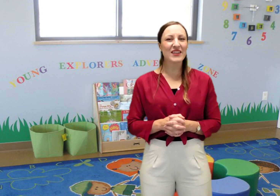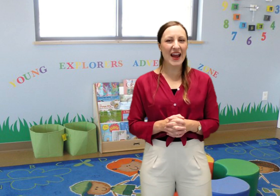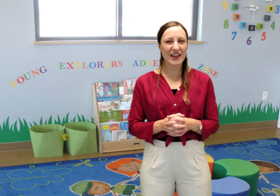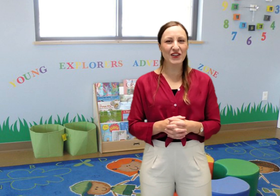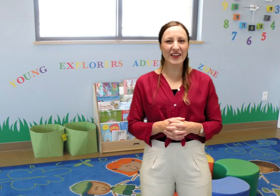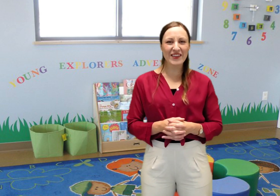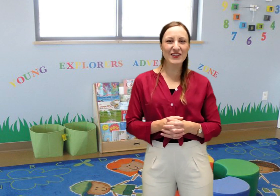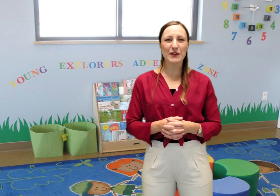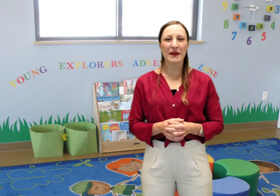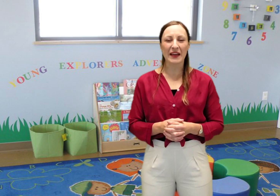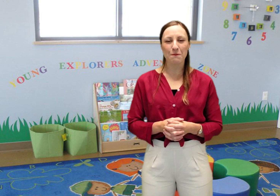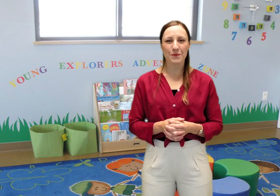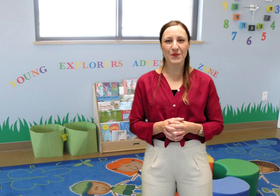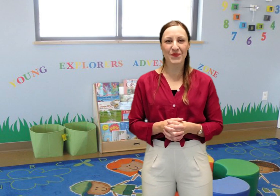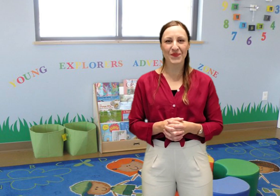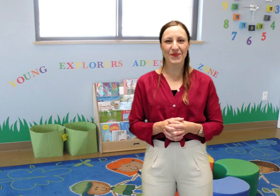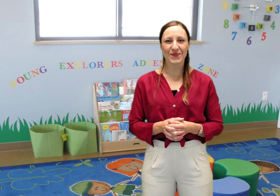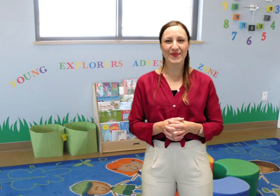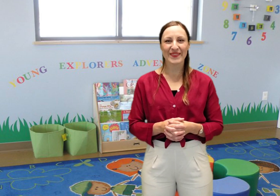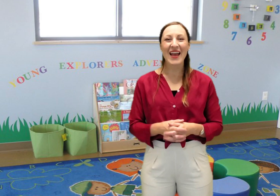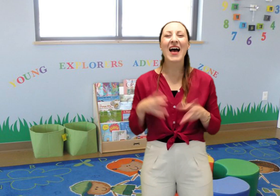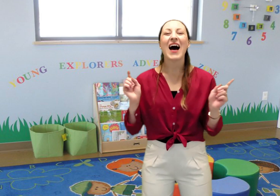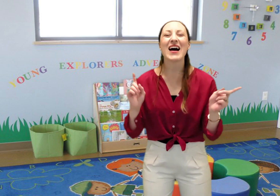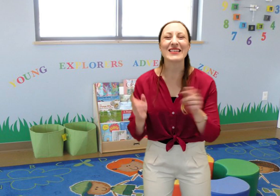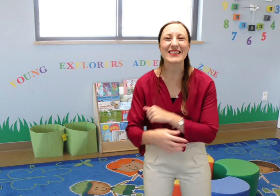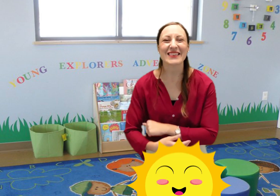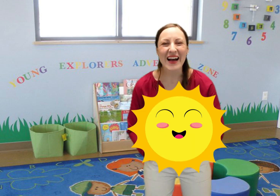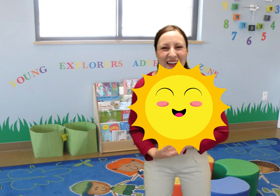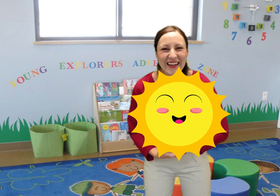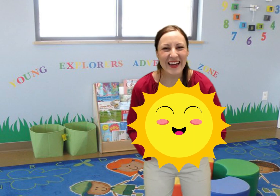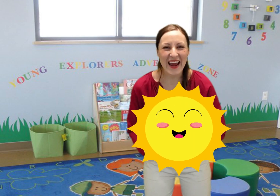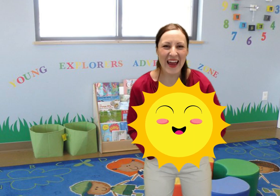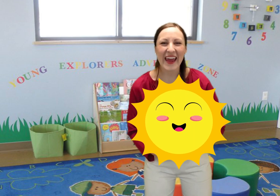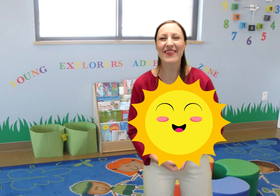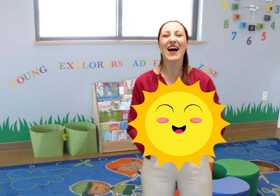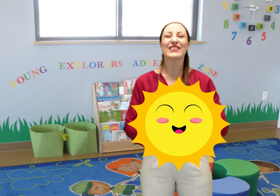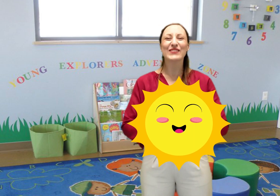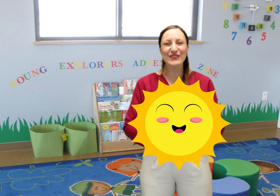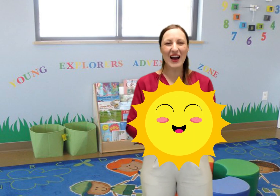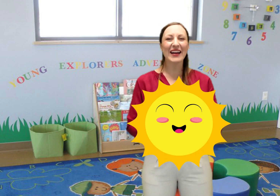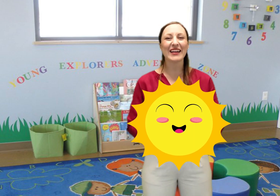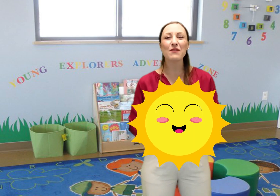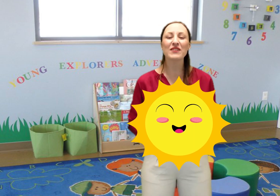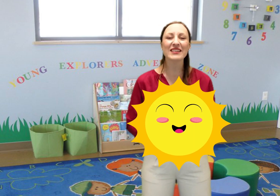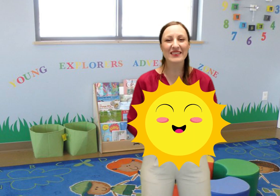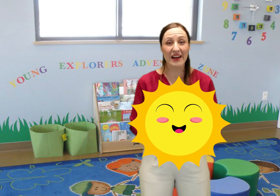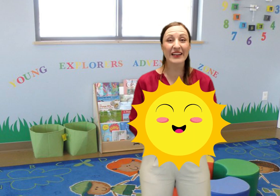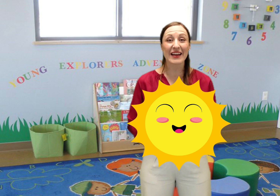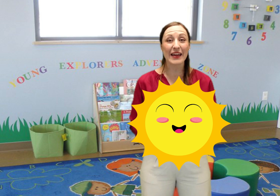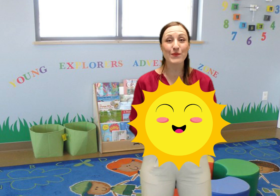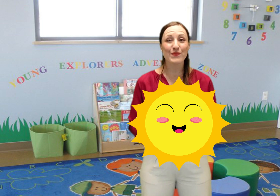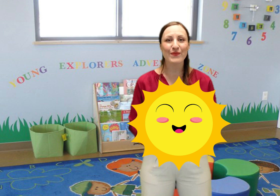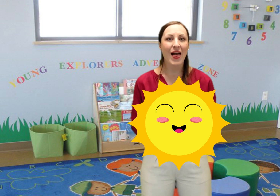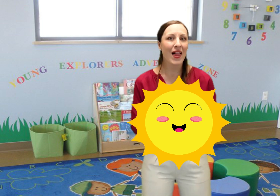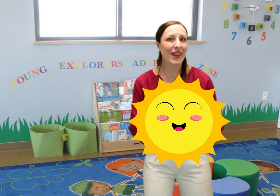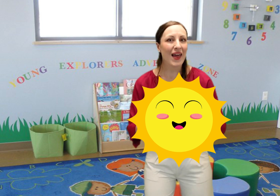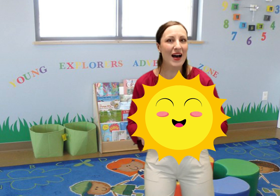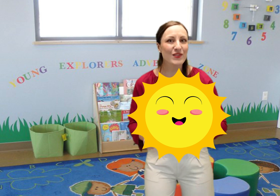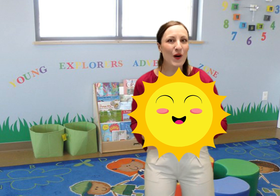of day do you think this could be a sunny day that's right it was a sunny day last